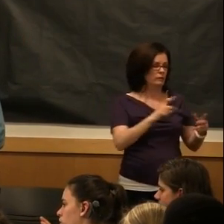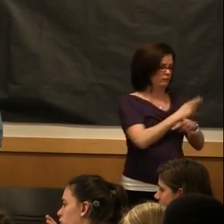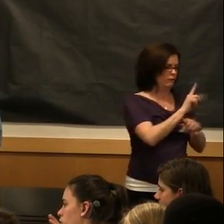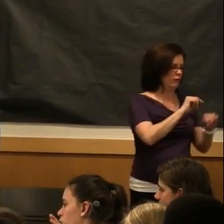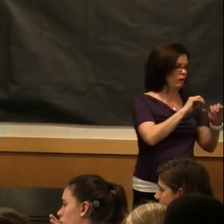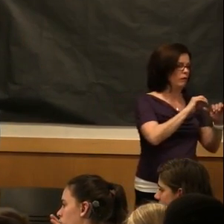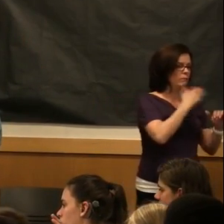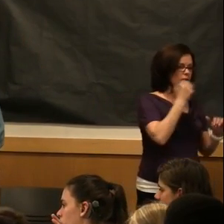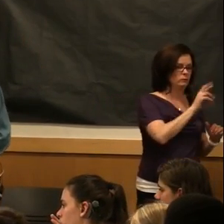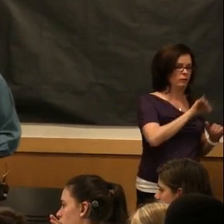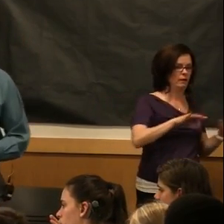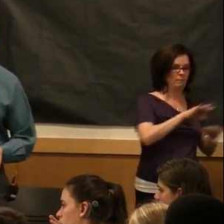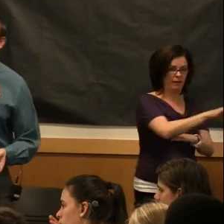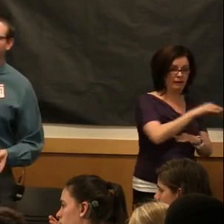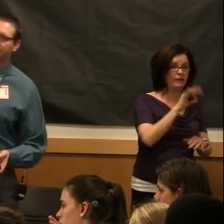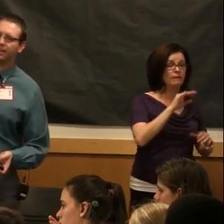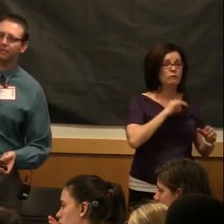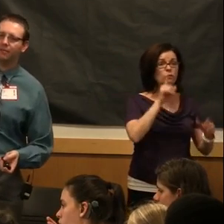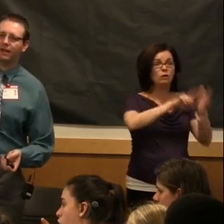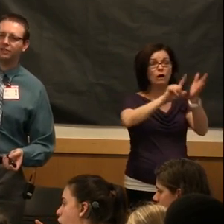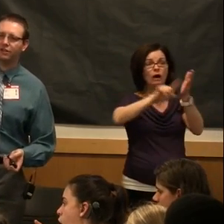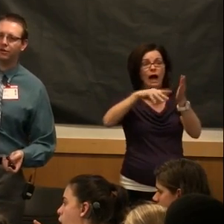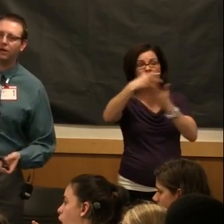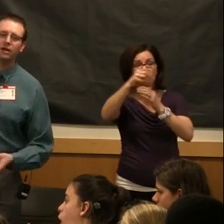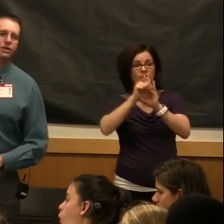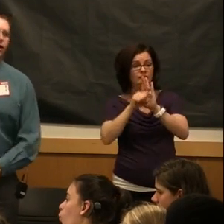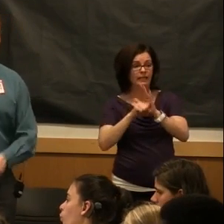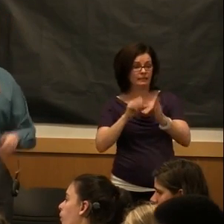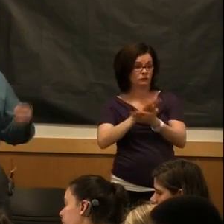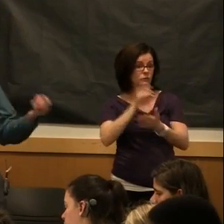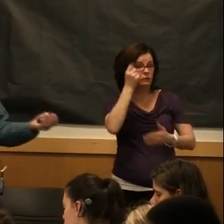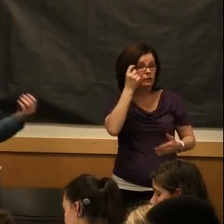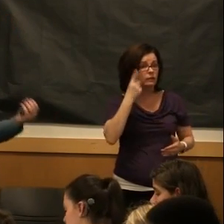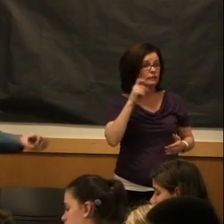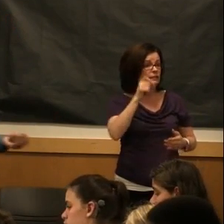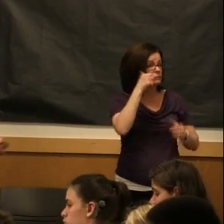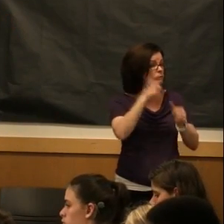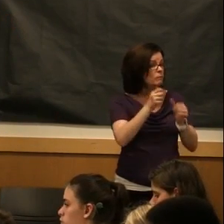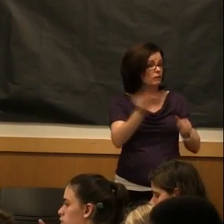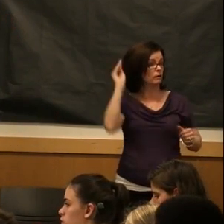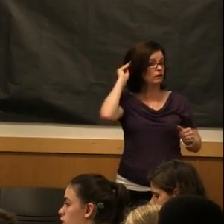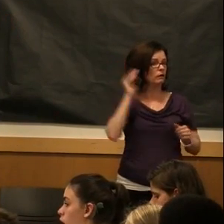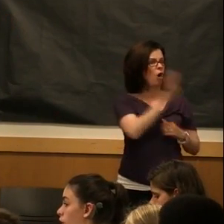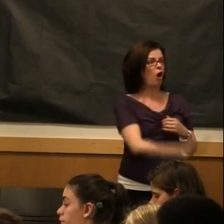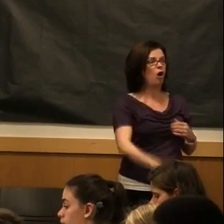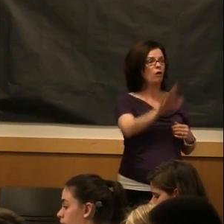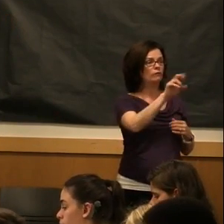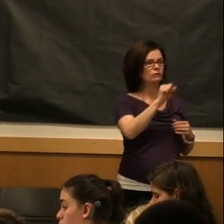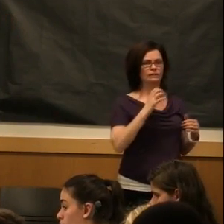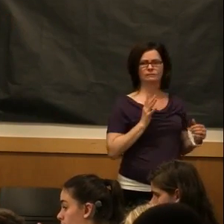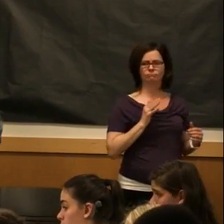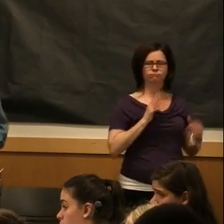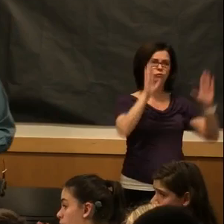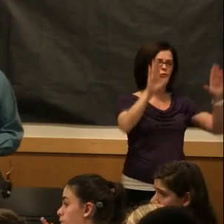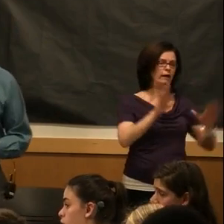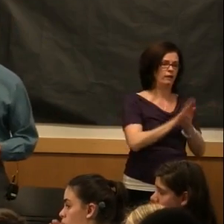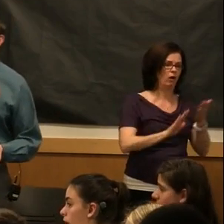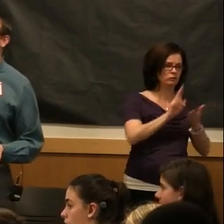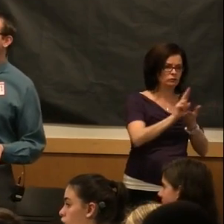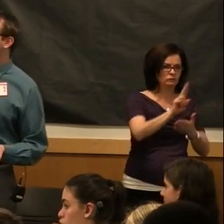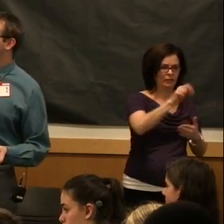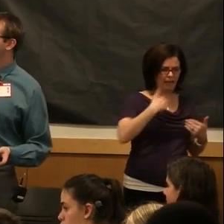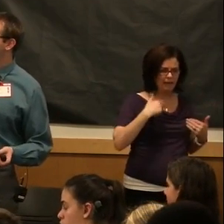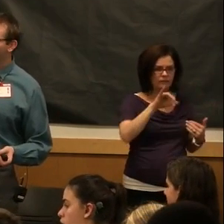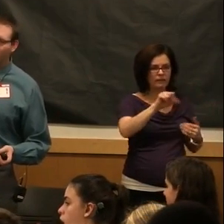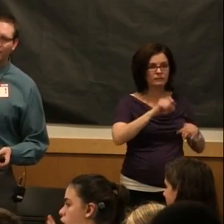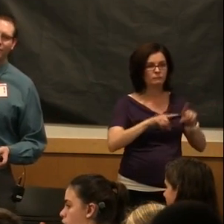looking at out-of-state schools, this is something to keep in mind too. There are lots of great schools across our nation for you to go to college. However,